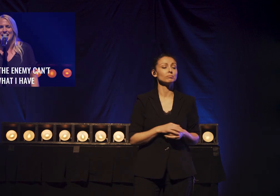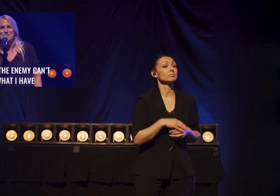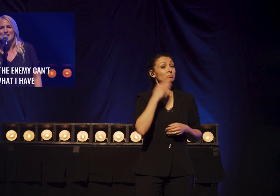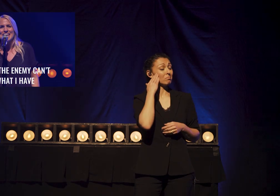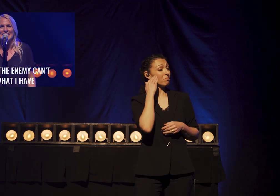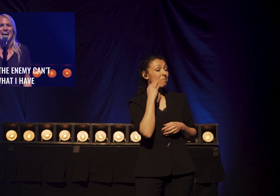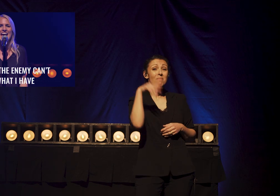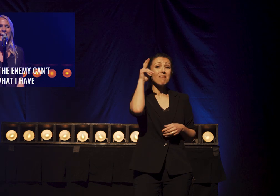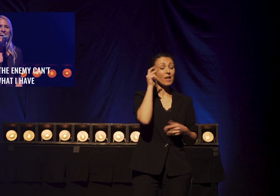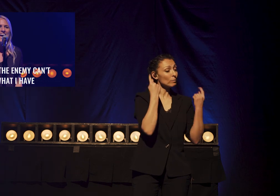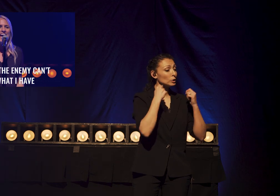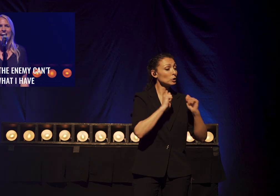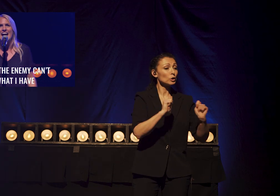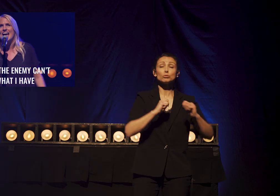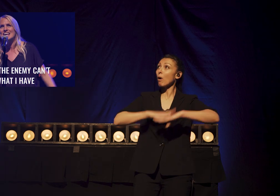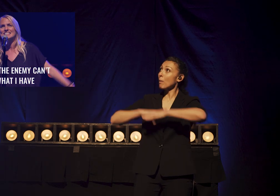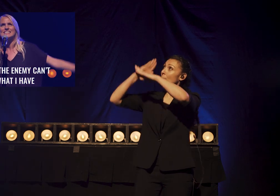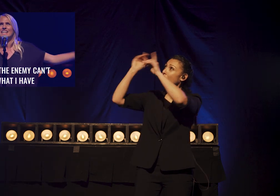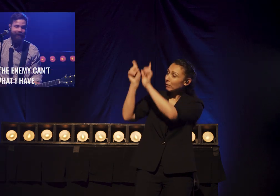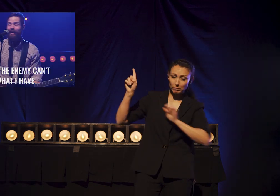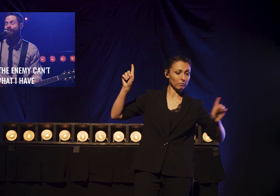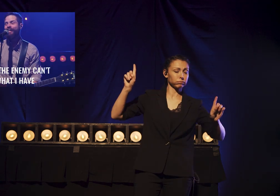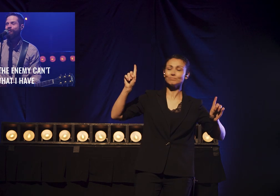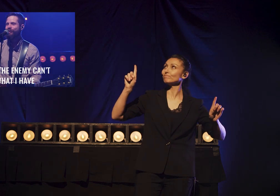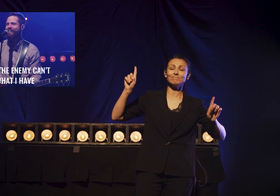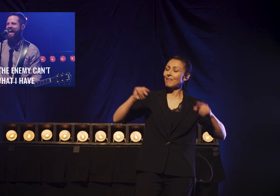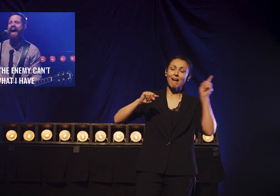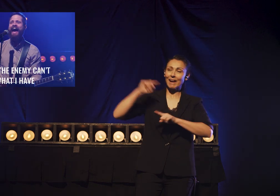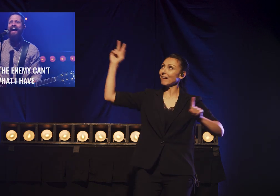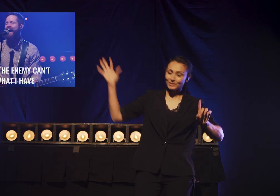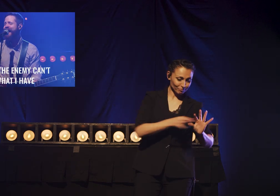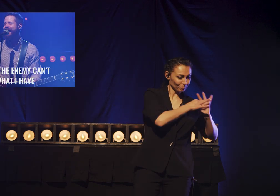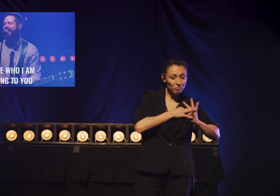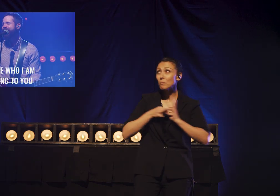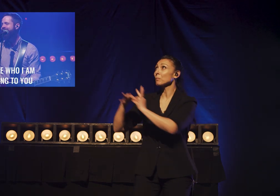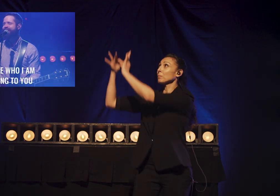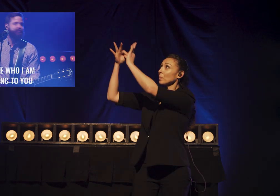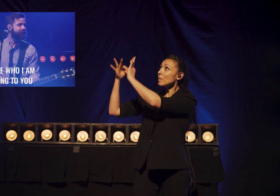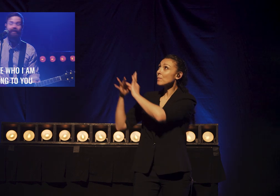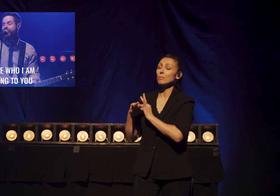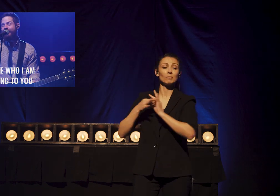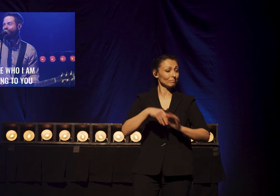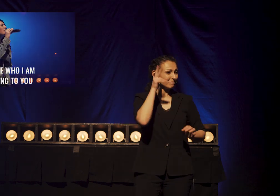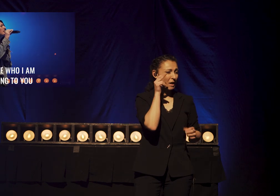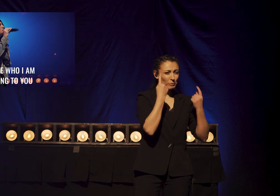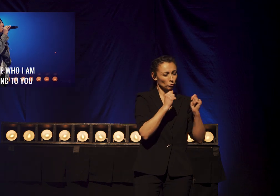enemy can't. Take what I have. Change who